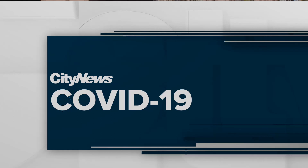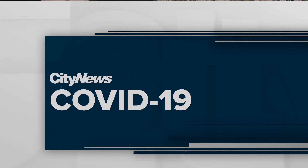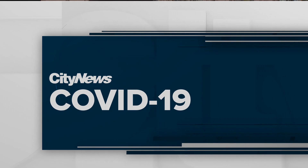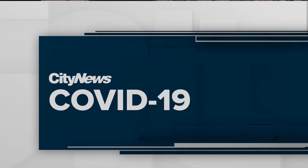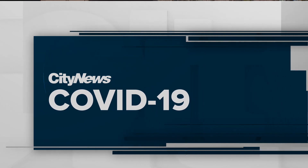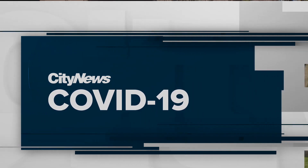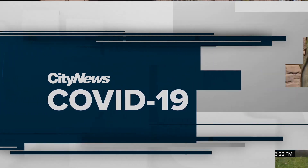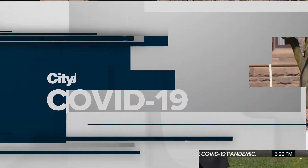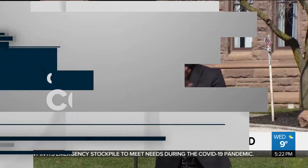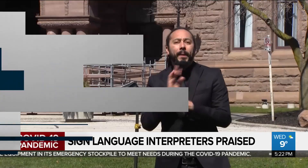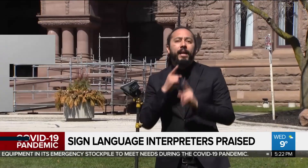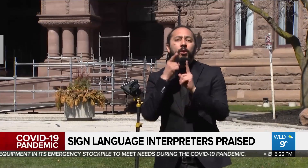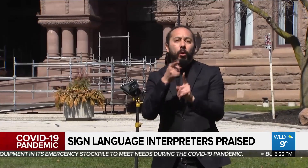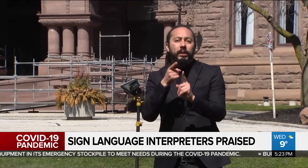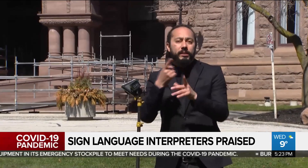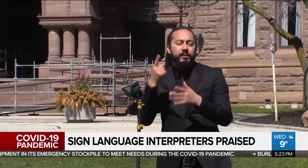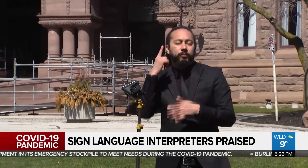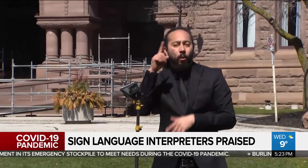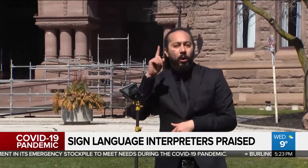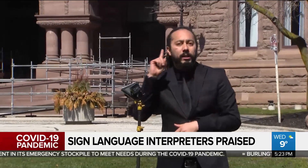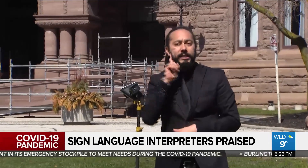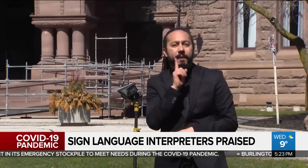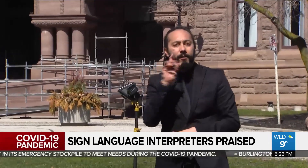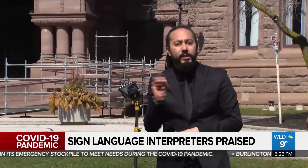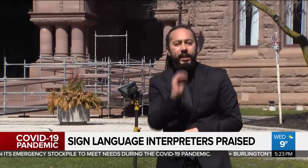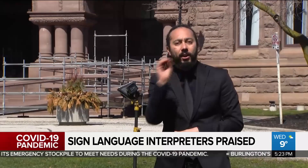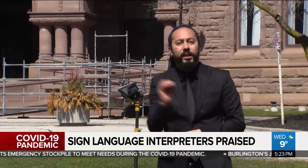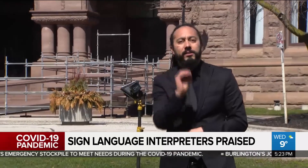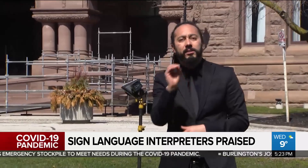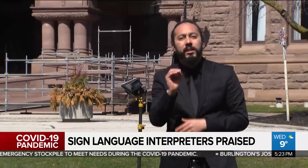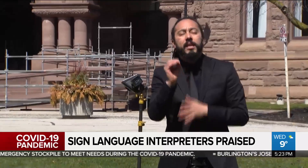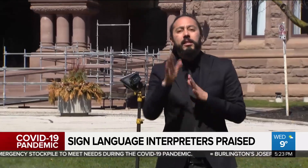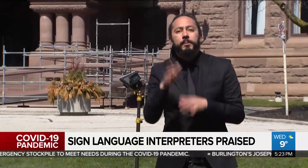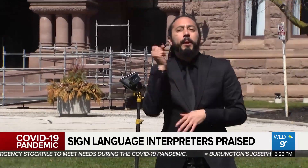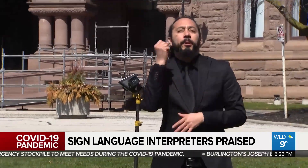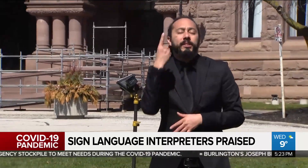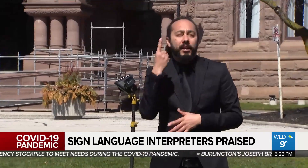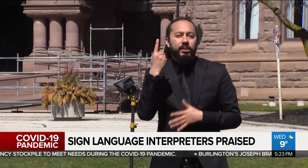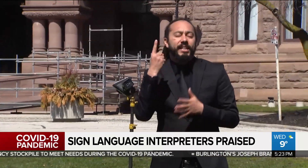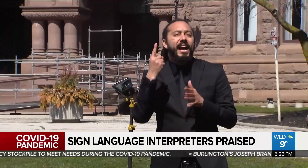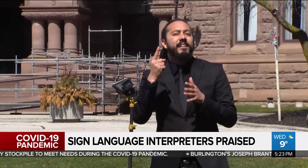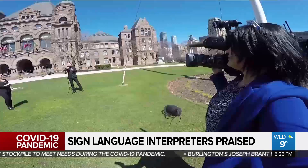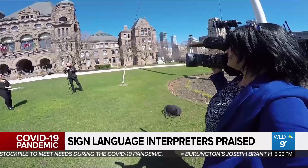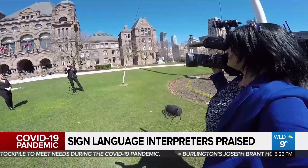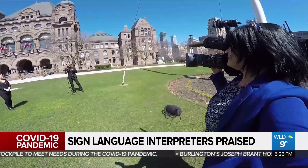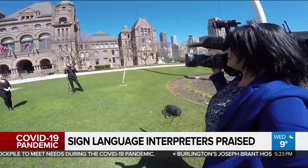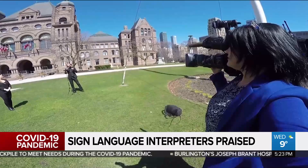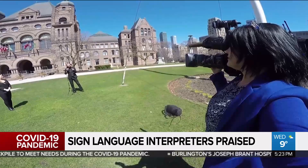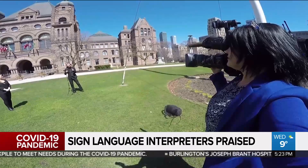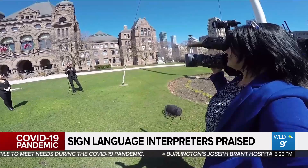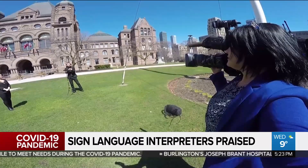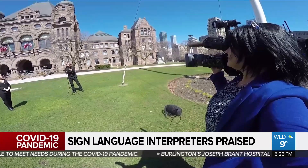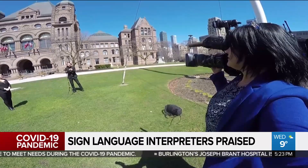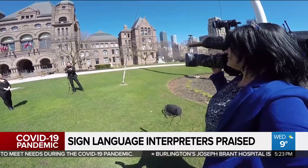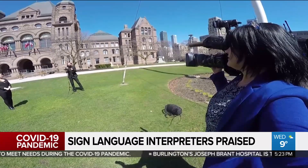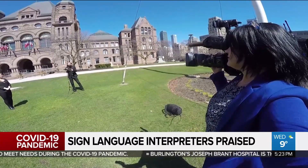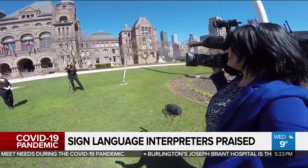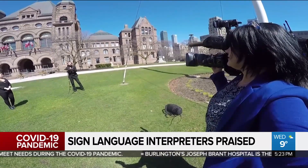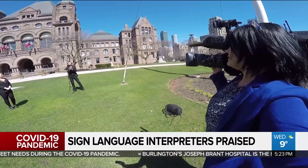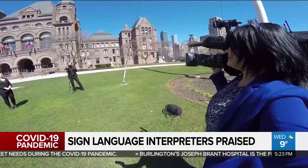Well, what my main goal is is for deaf Ontarians to be able to understand and to be able to stay up to date with all of the new